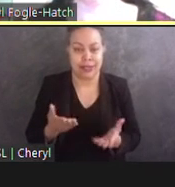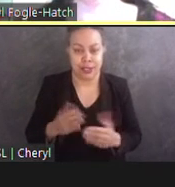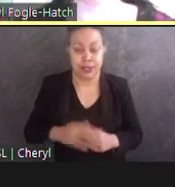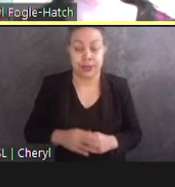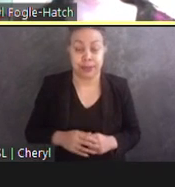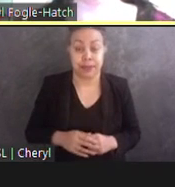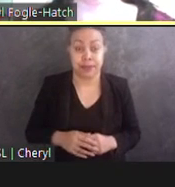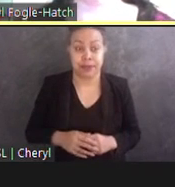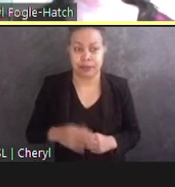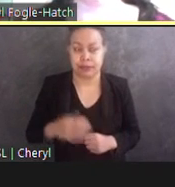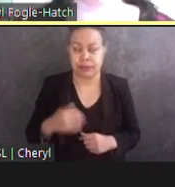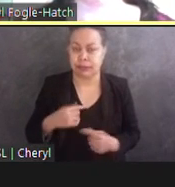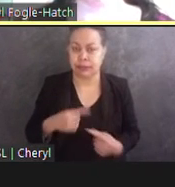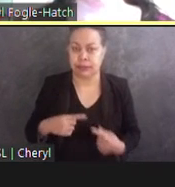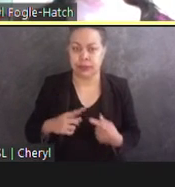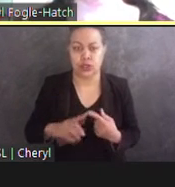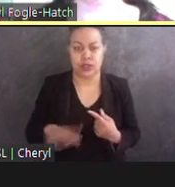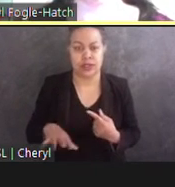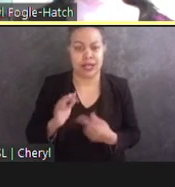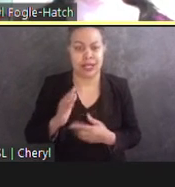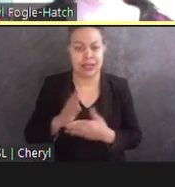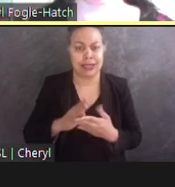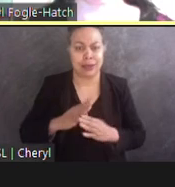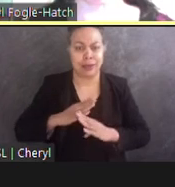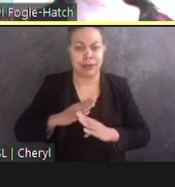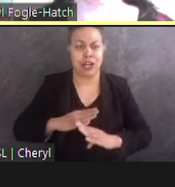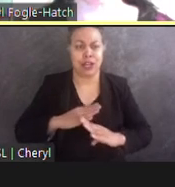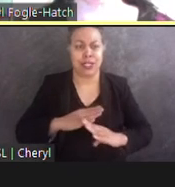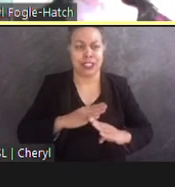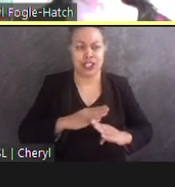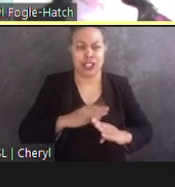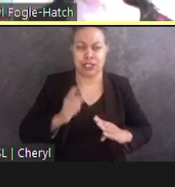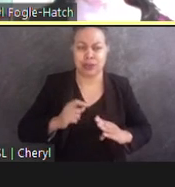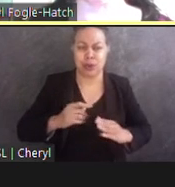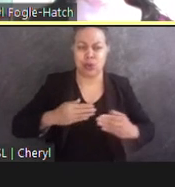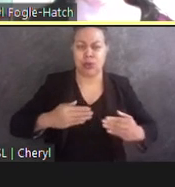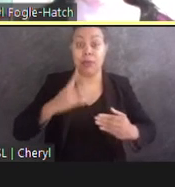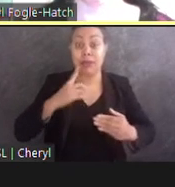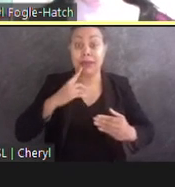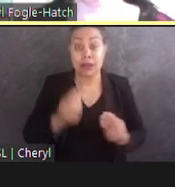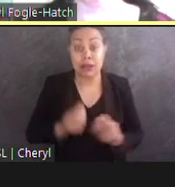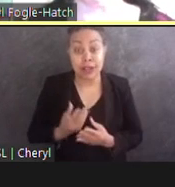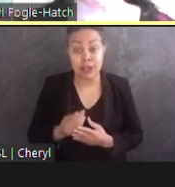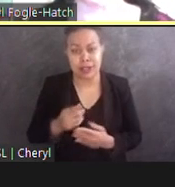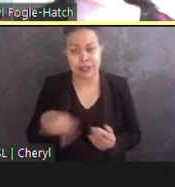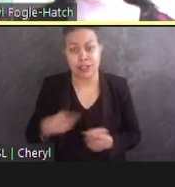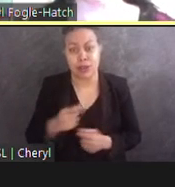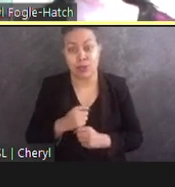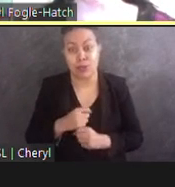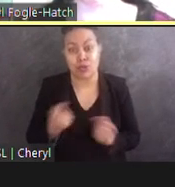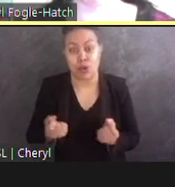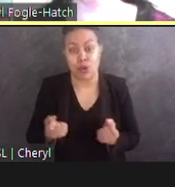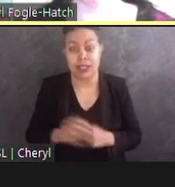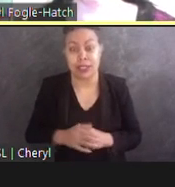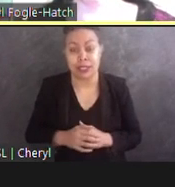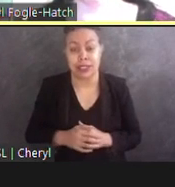difficulty finding some of the barriers placed around the broken fountains. The access board states